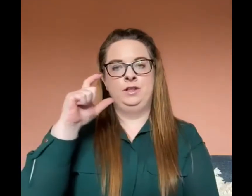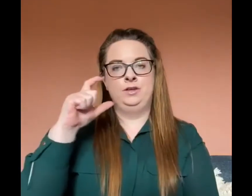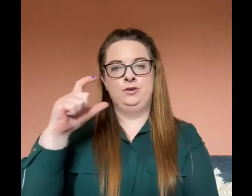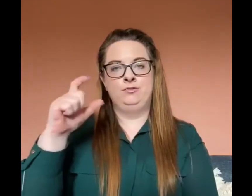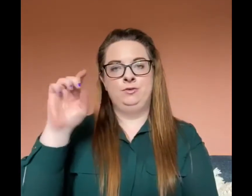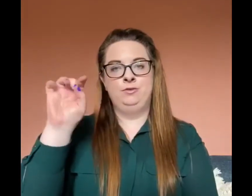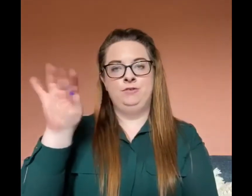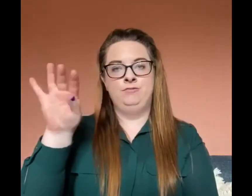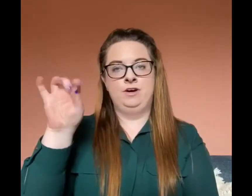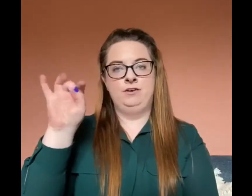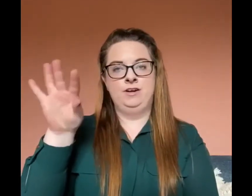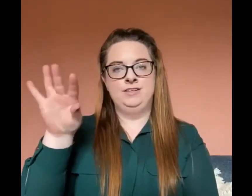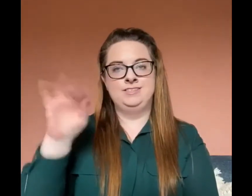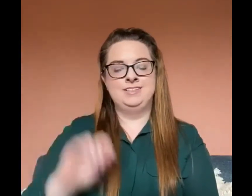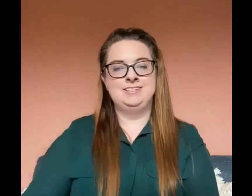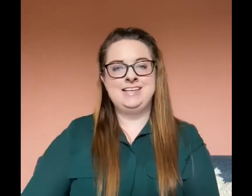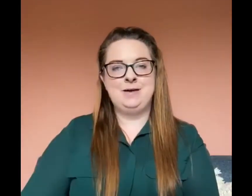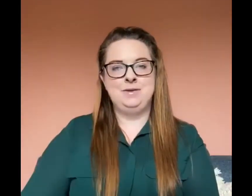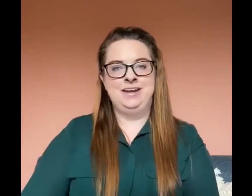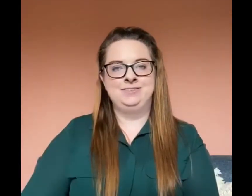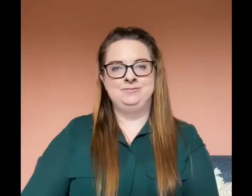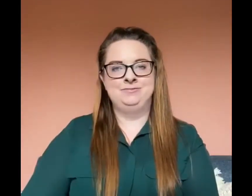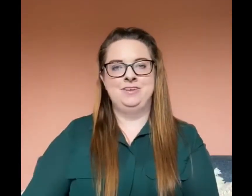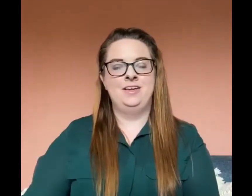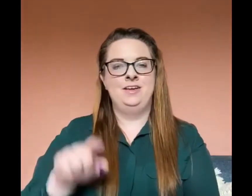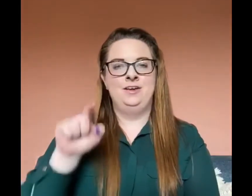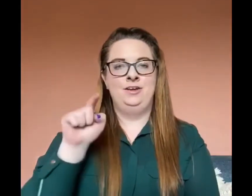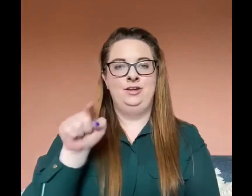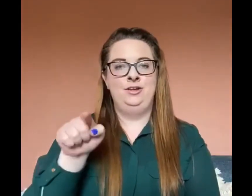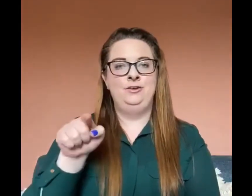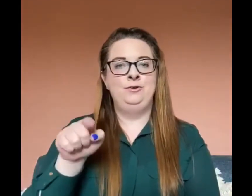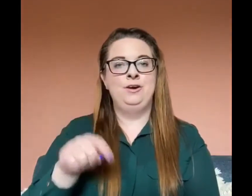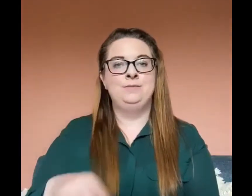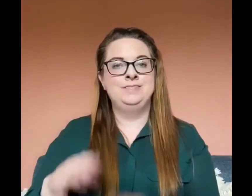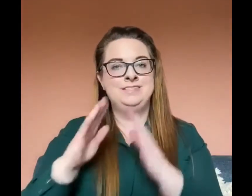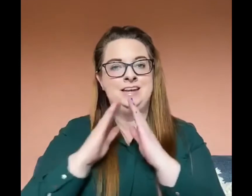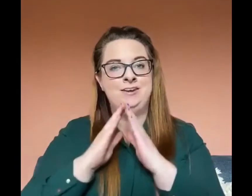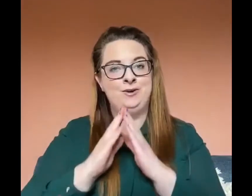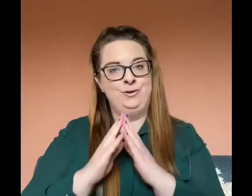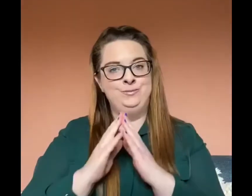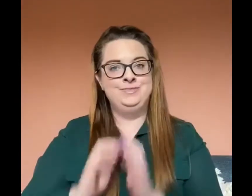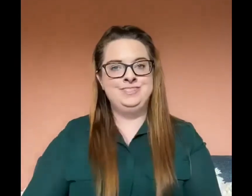the coronavirus is happening. You have been staying home too.